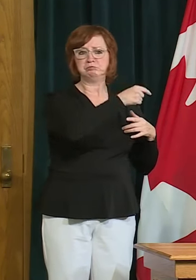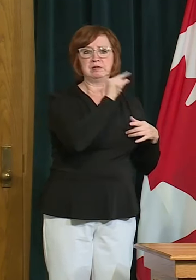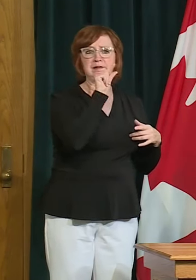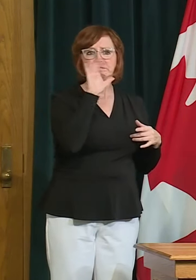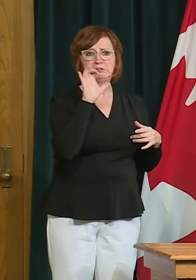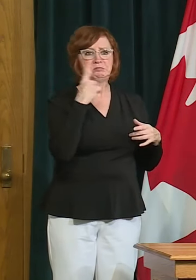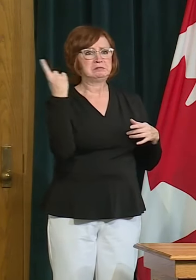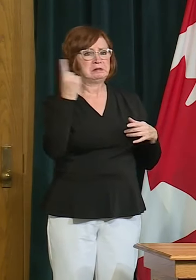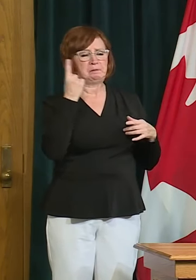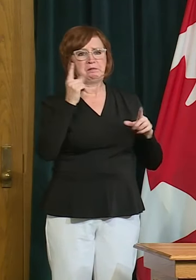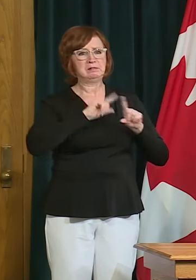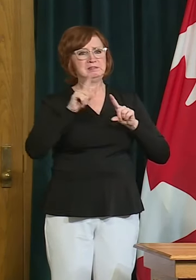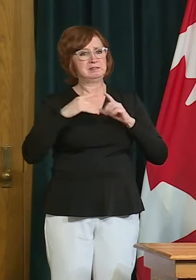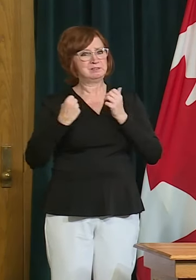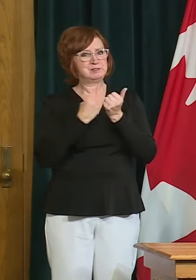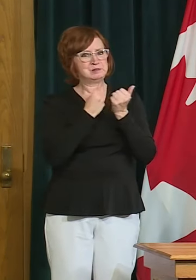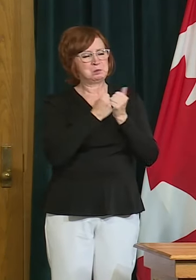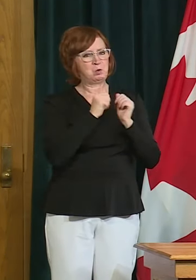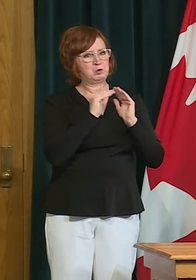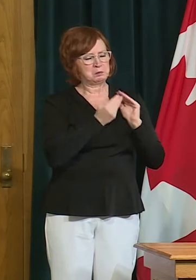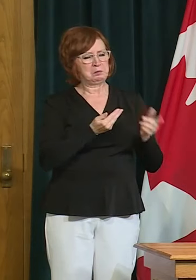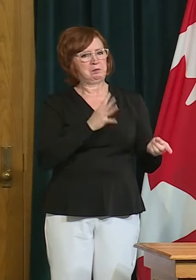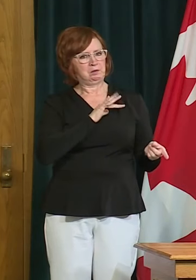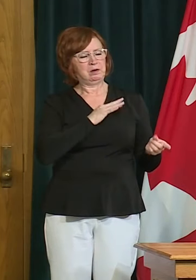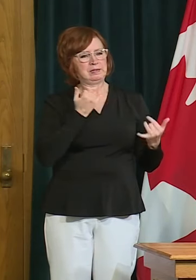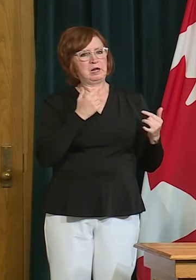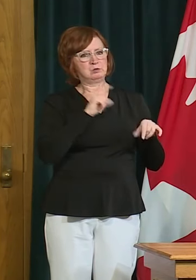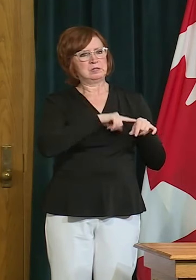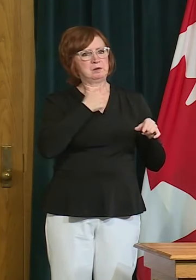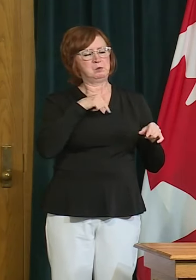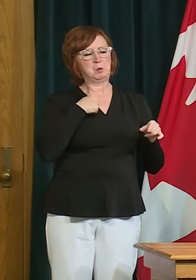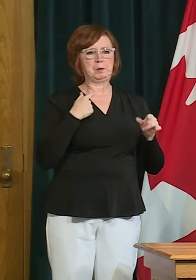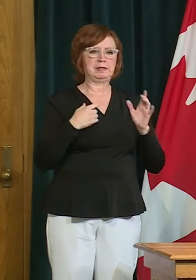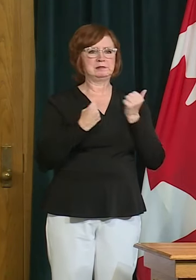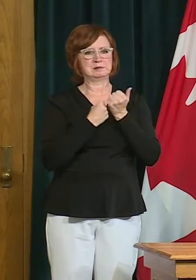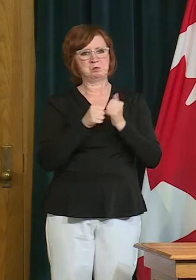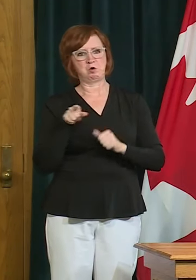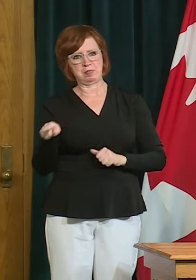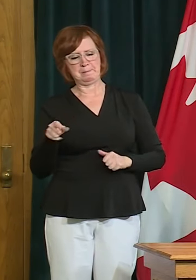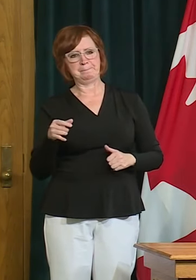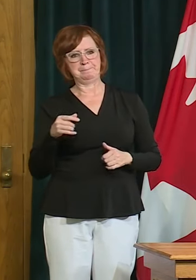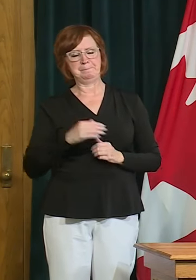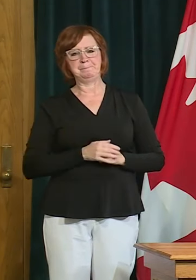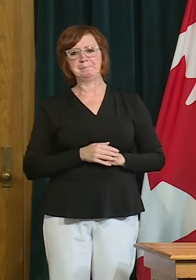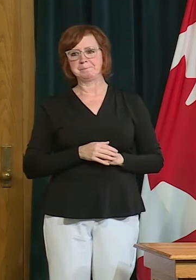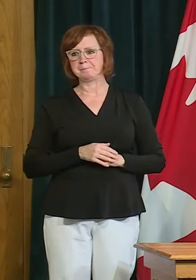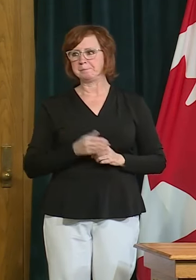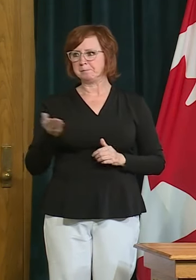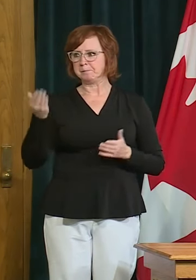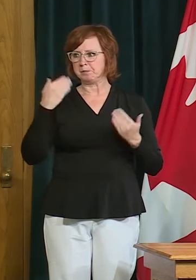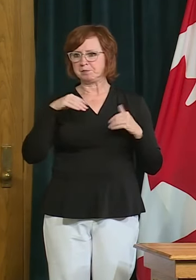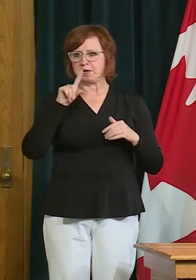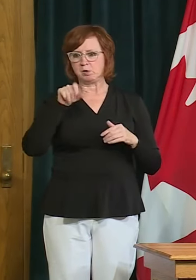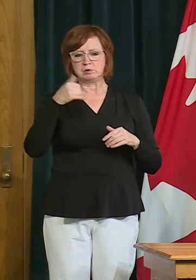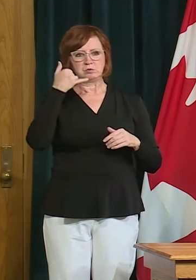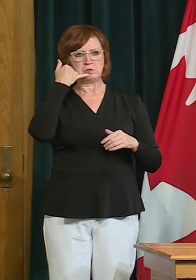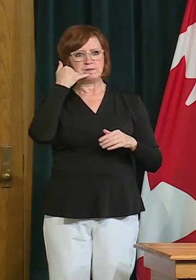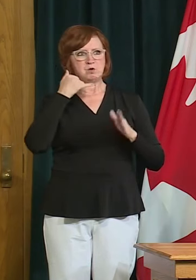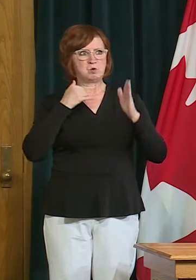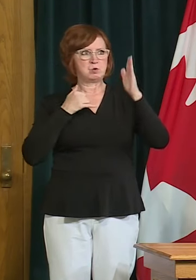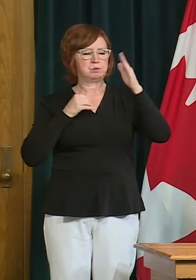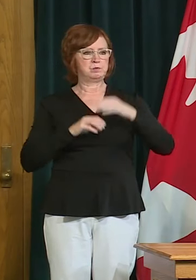encourage everyone to go out and support their local businesses and their community in the days and weeks ahead we'll take our next question on the phone line